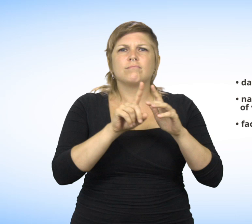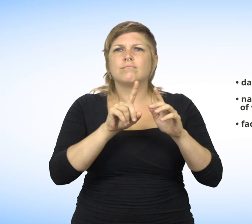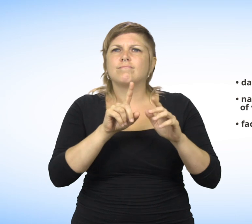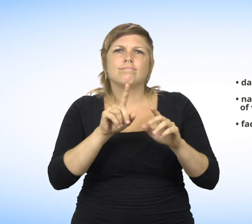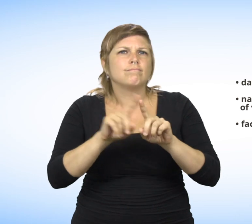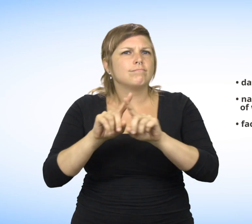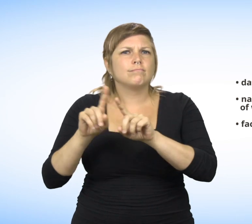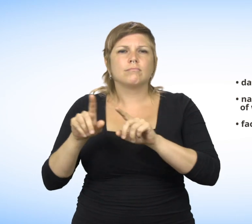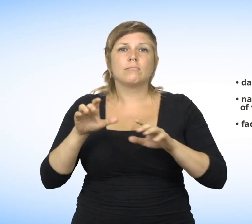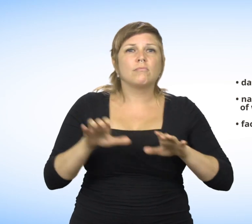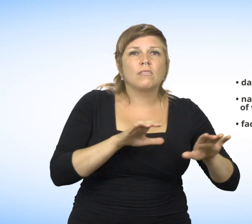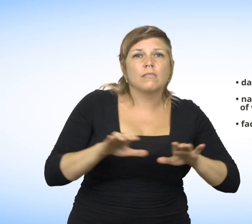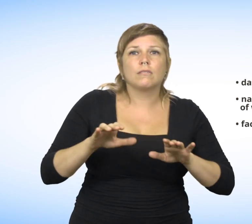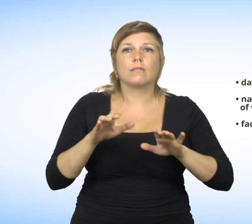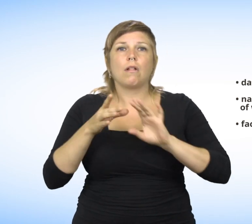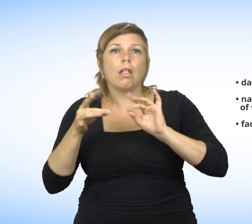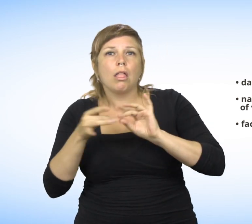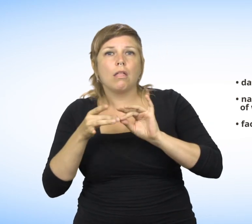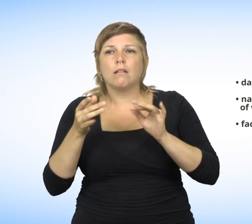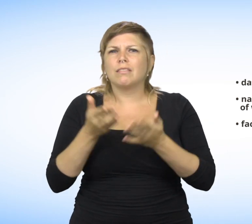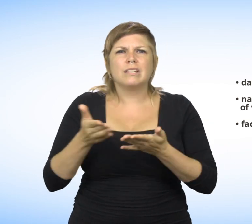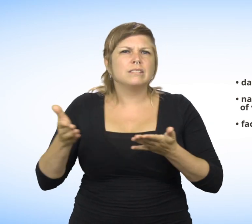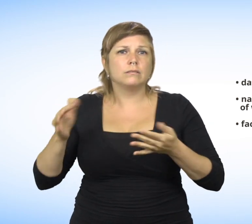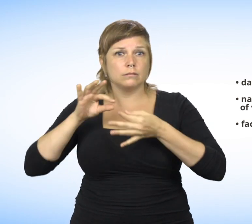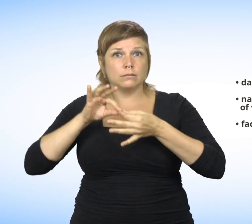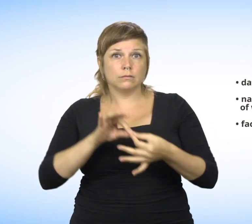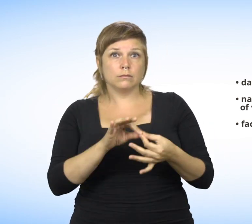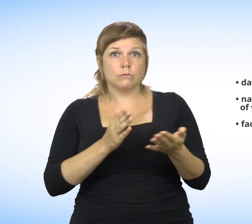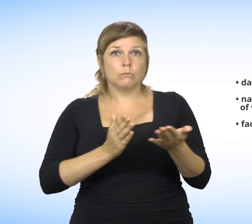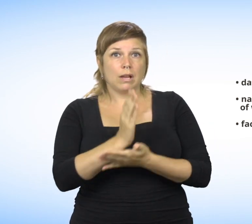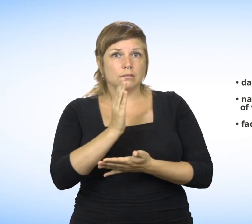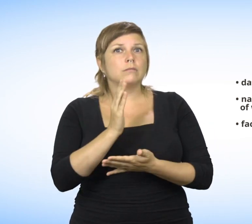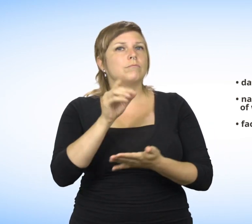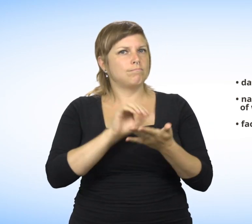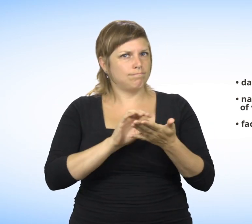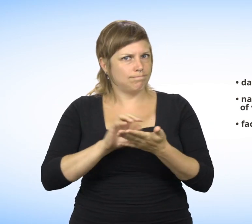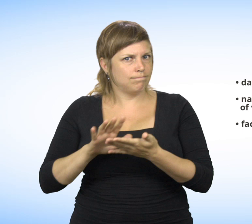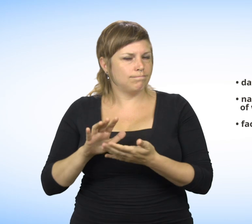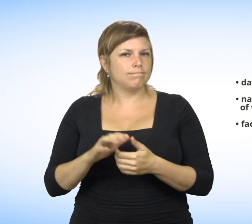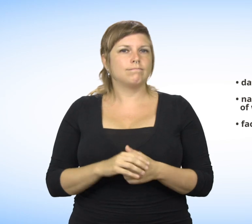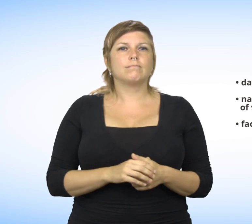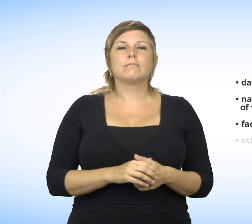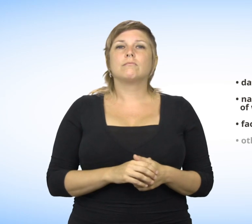facts, actions, comments, remarks, or other indications related to the non-respect of your rights,